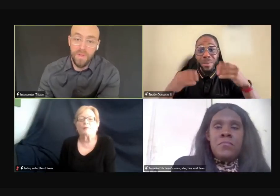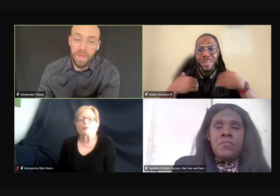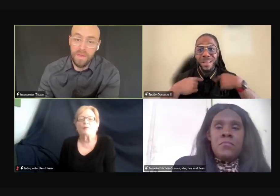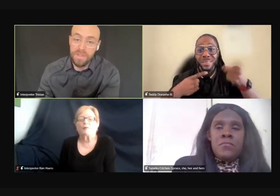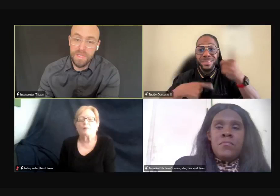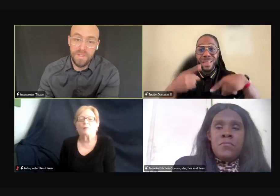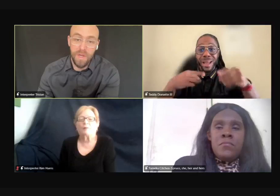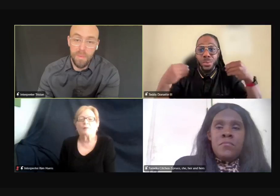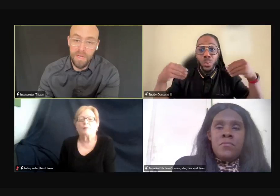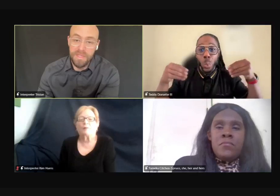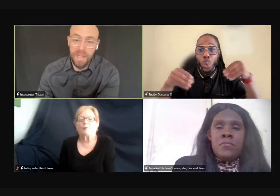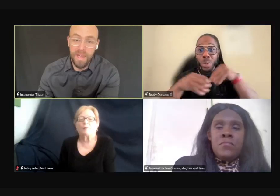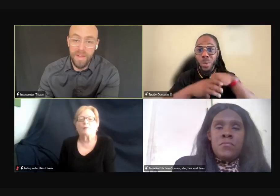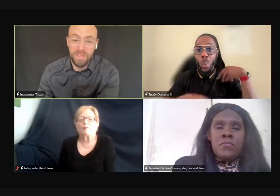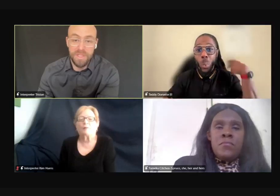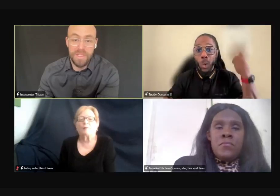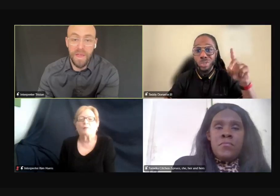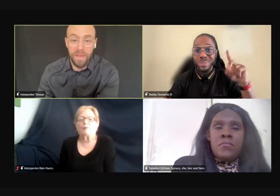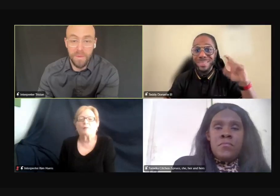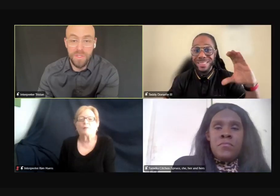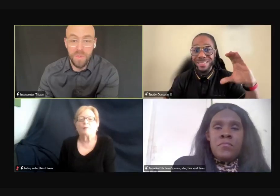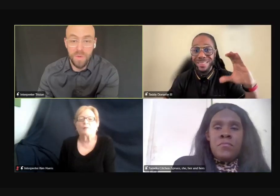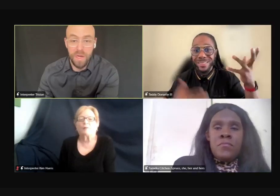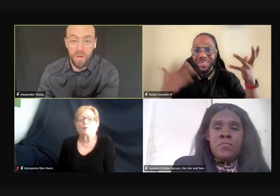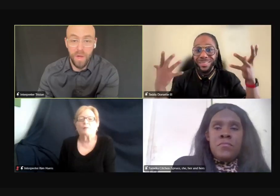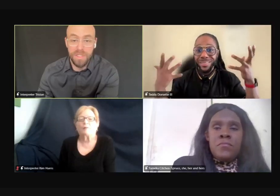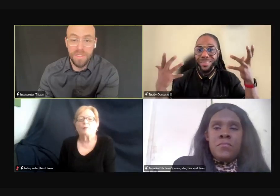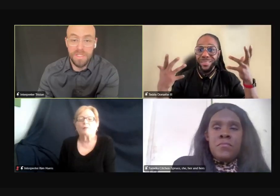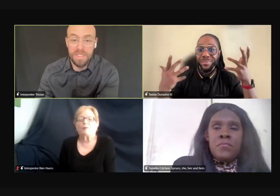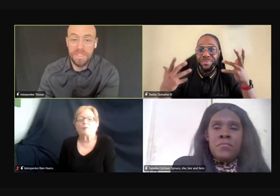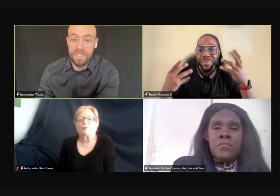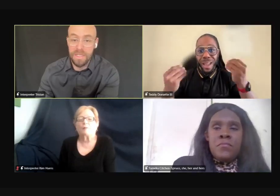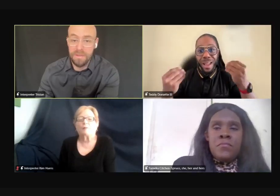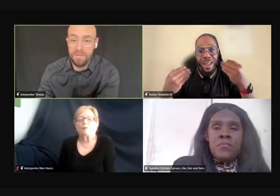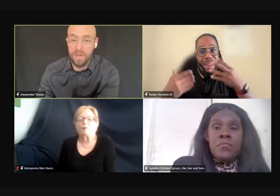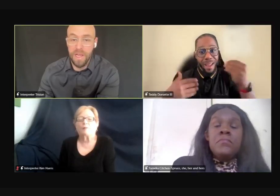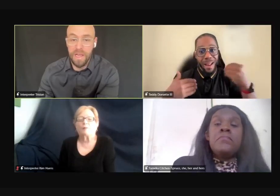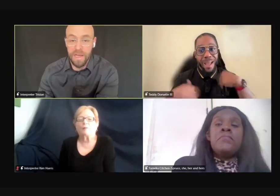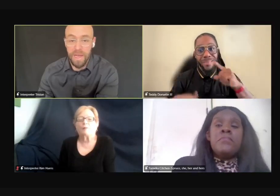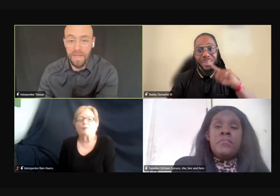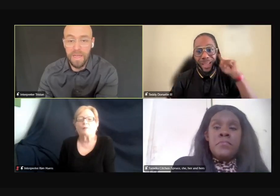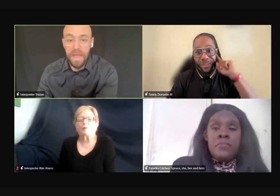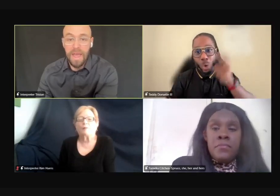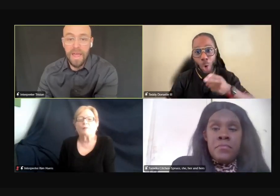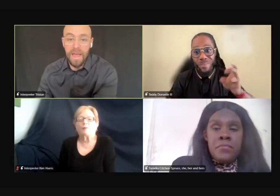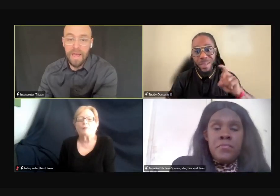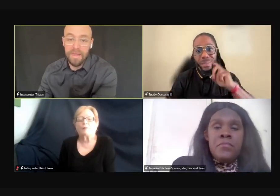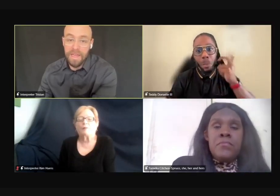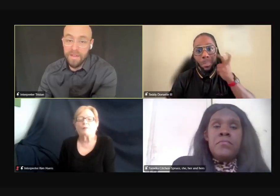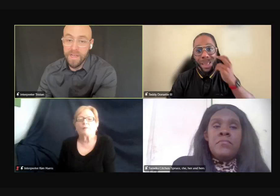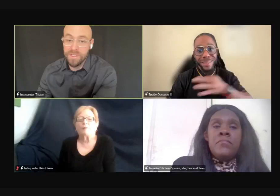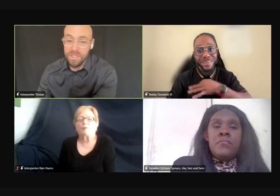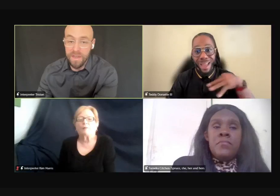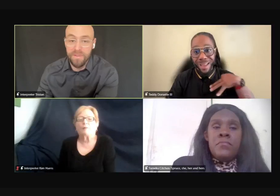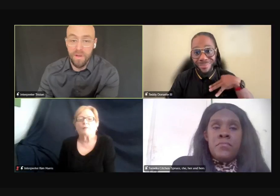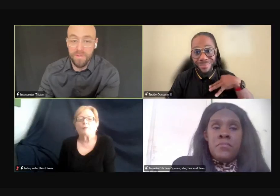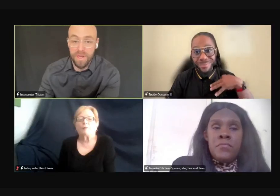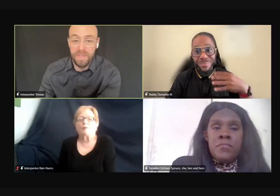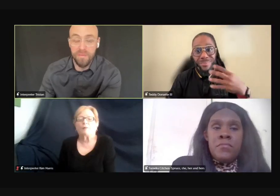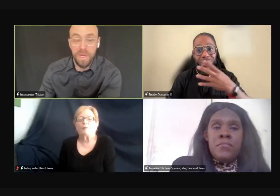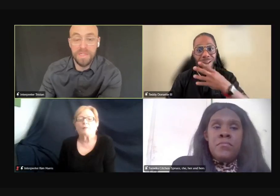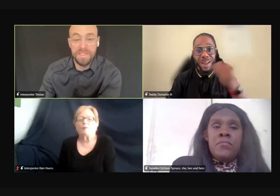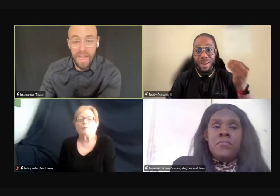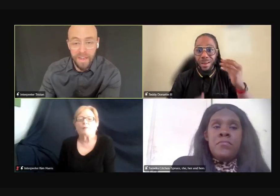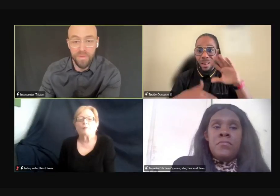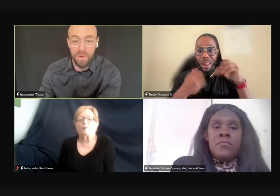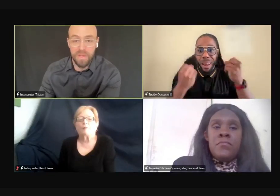You know, that you see Starbucks, they have actually a sign language store in Washington, DC near Gallaudet, and they have actually deaf, hard